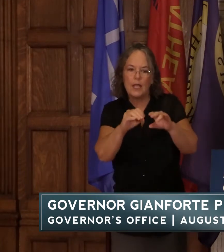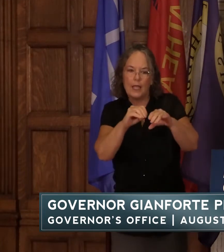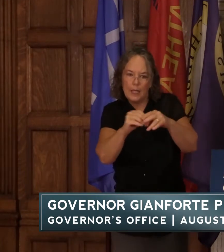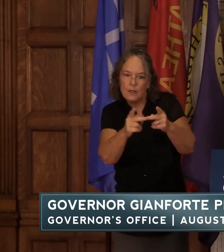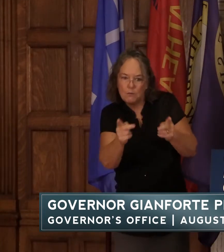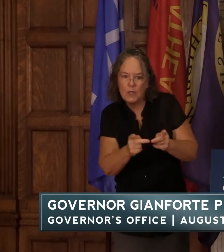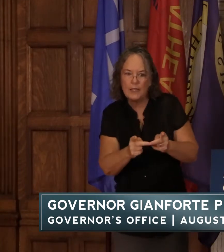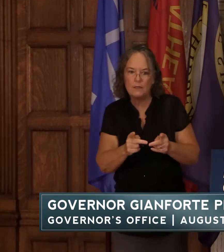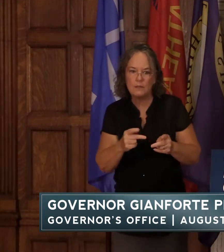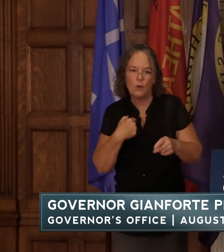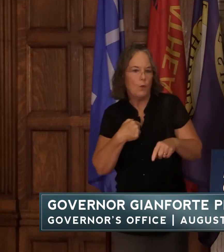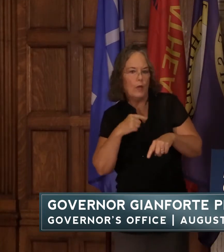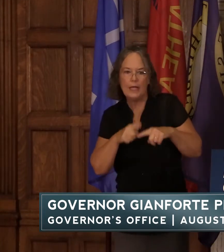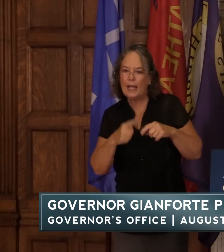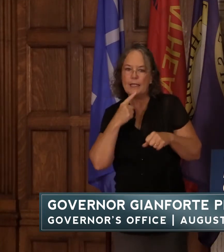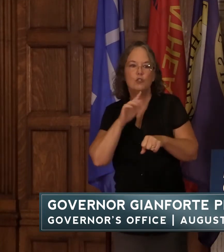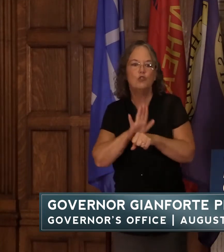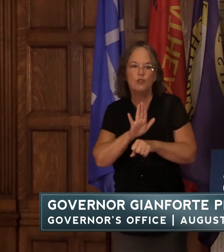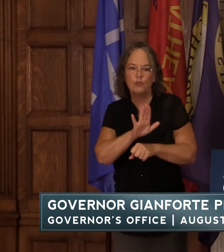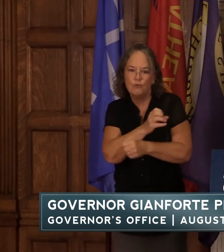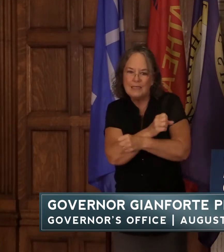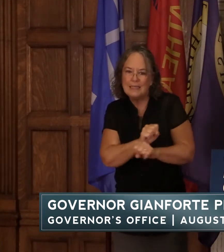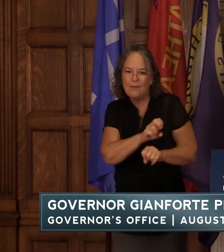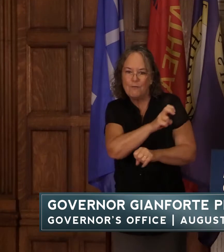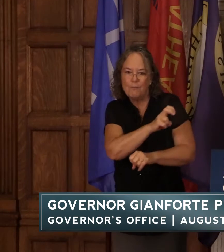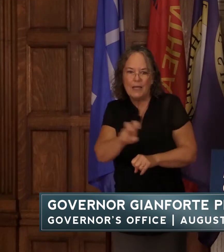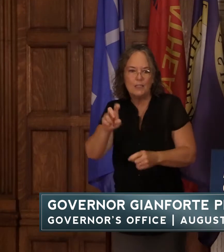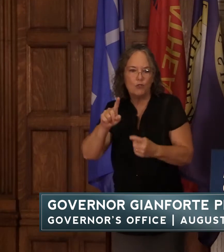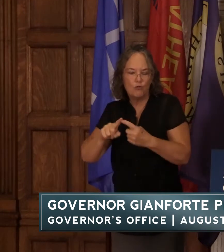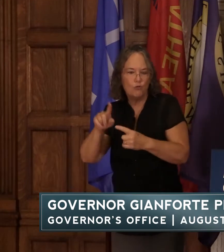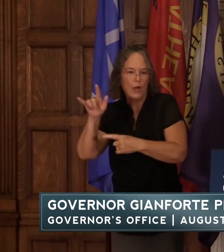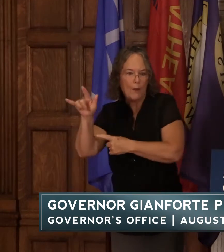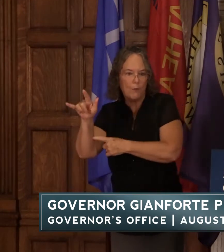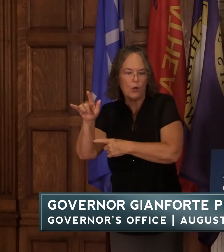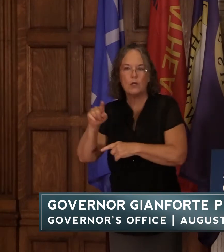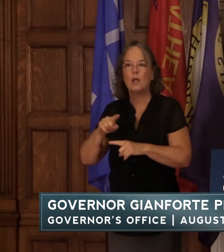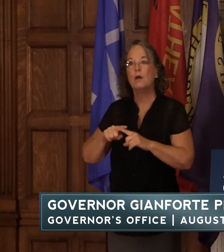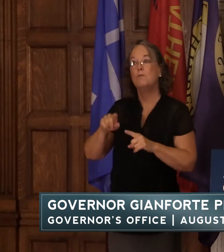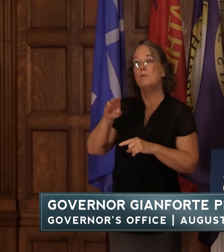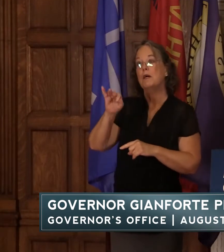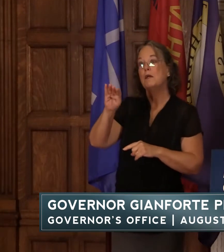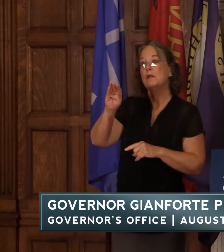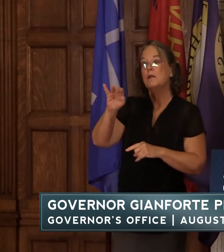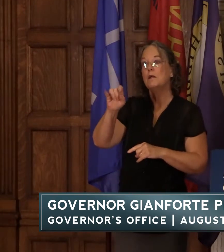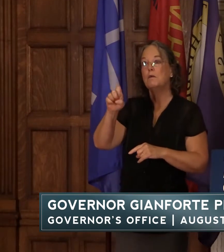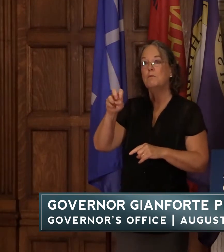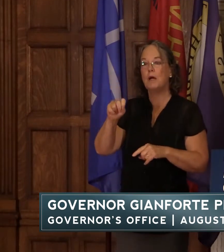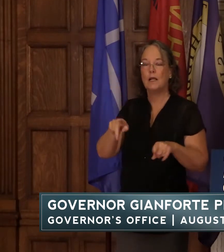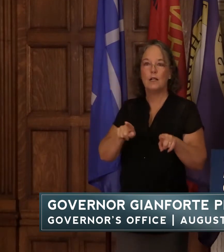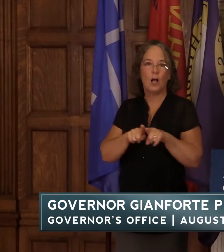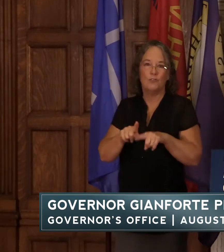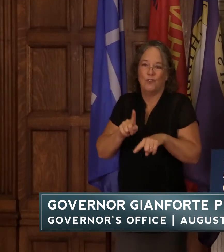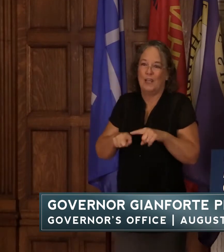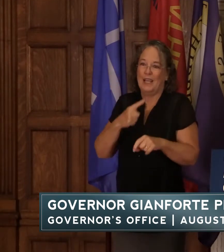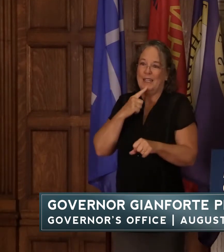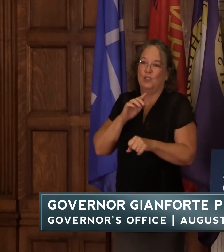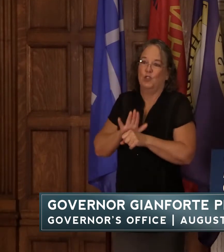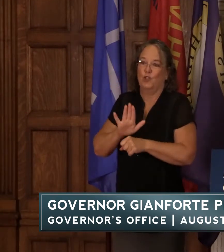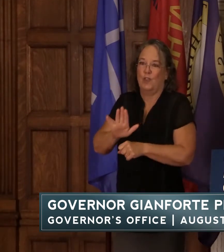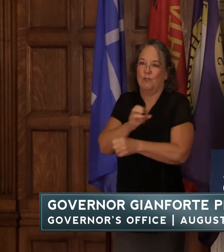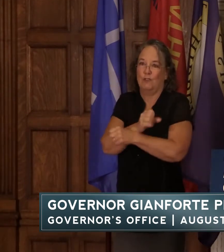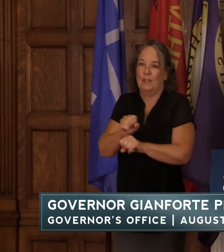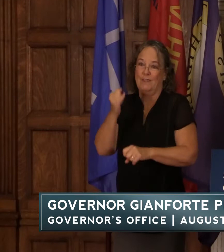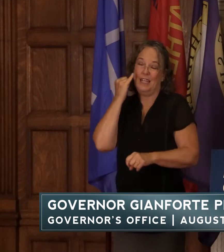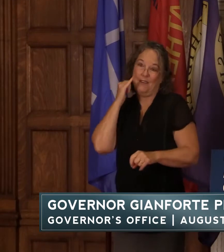ensure their safe passage to an airport but the biden administration also can't ensure their safety if they